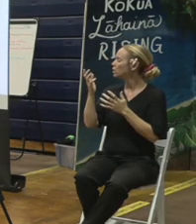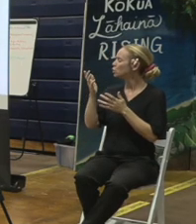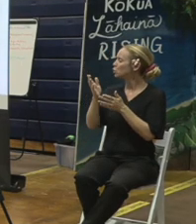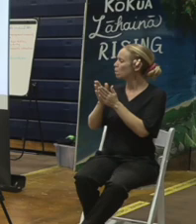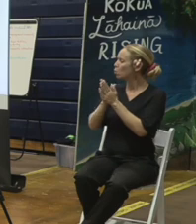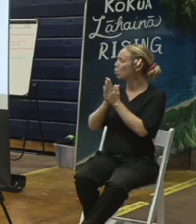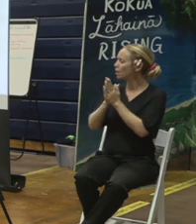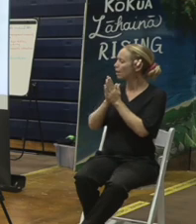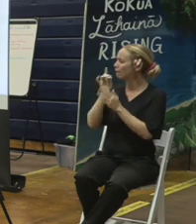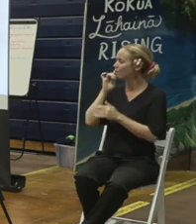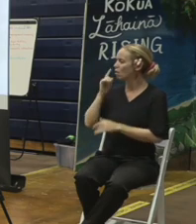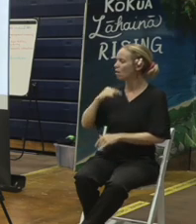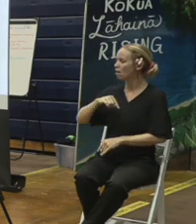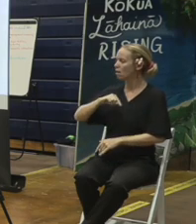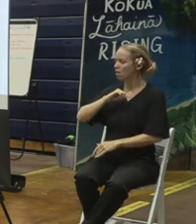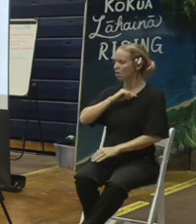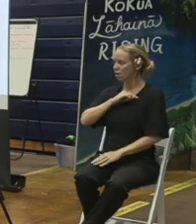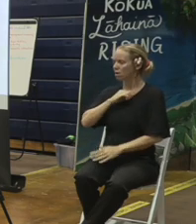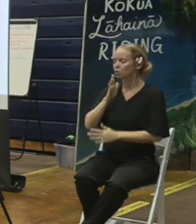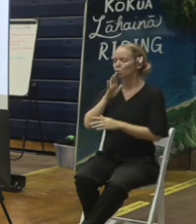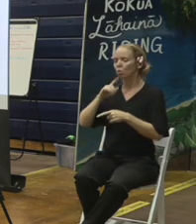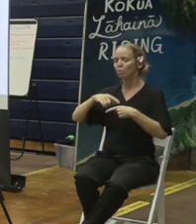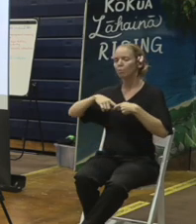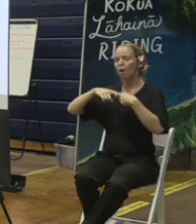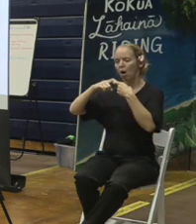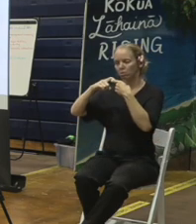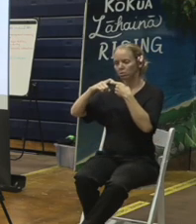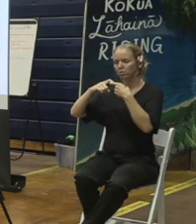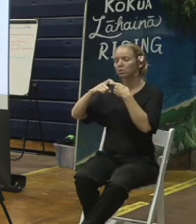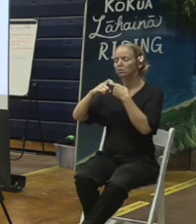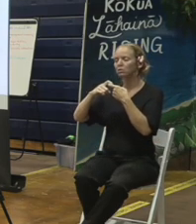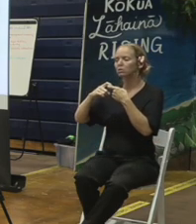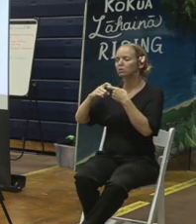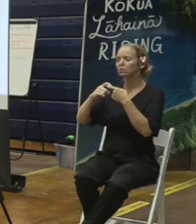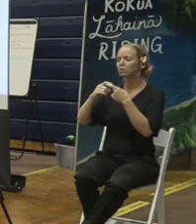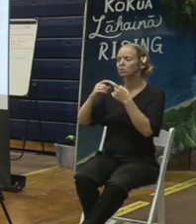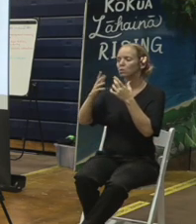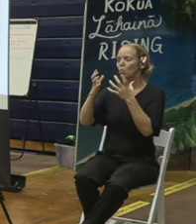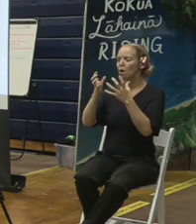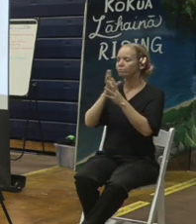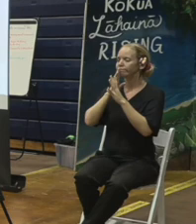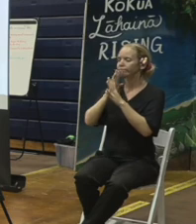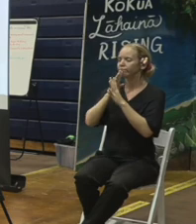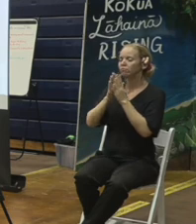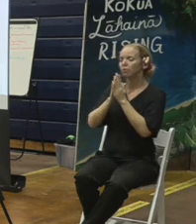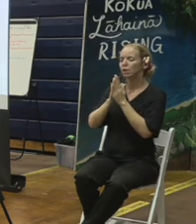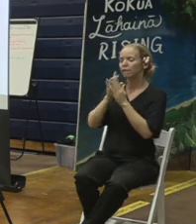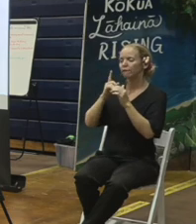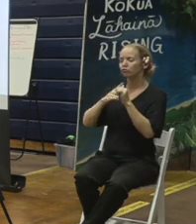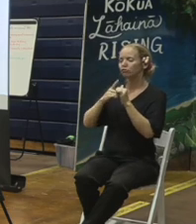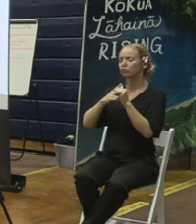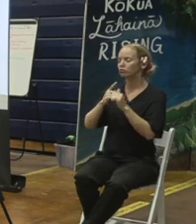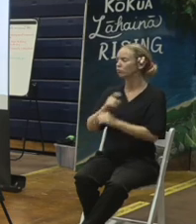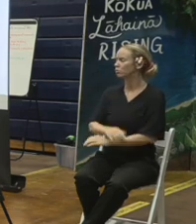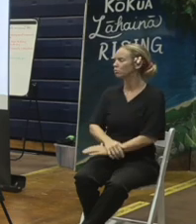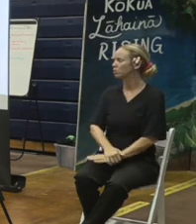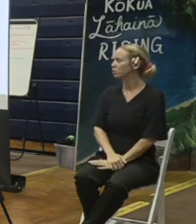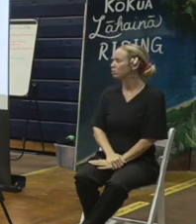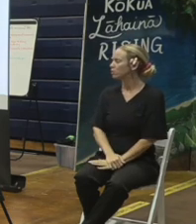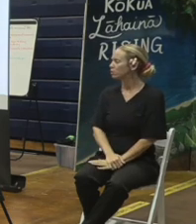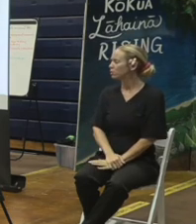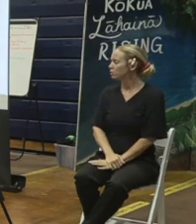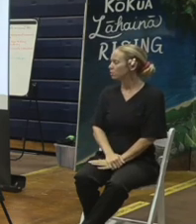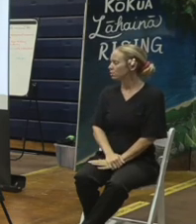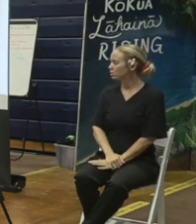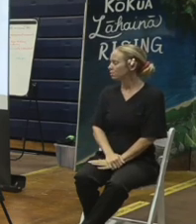a pause before we begin and talk about the selection or the move forward on a permanent site. Womont Kahayali